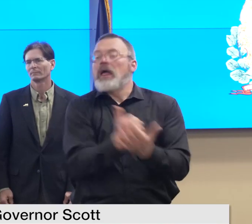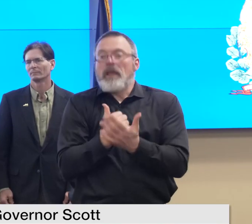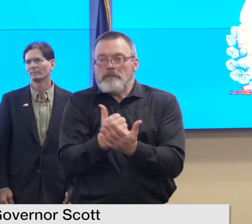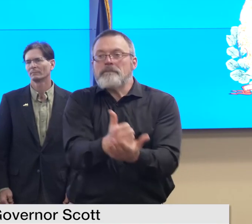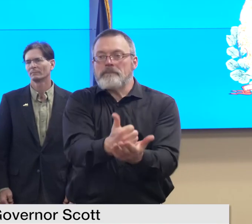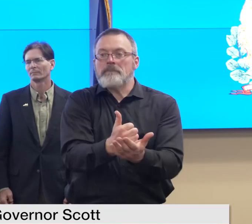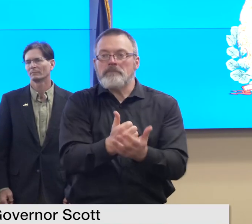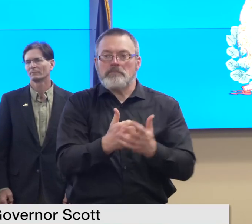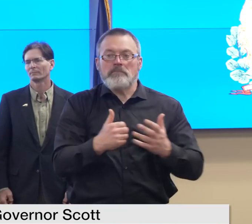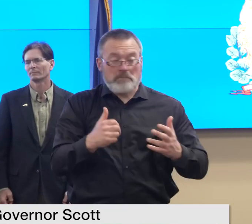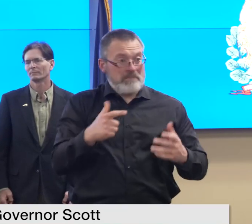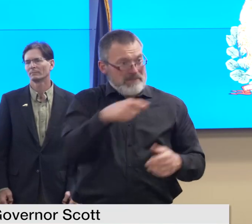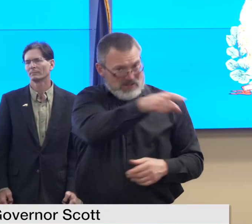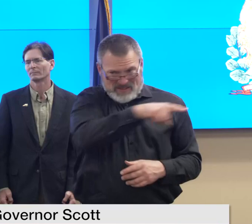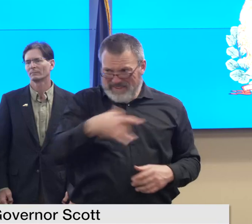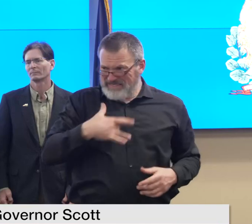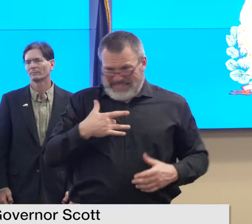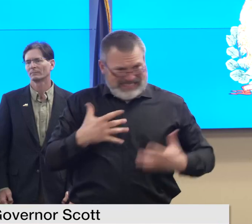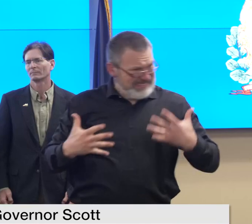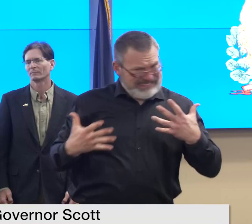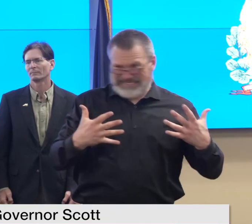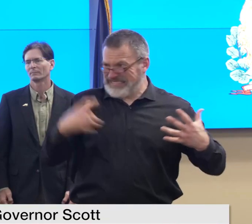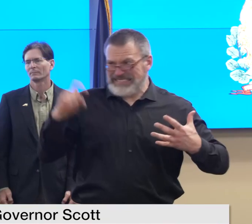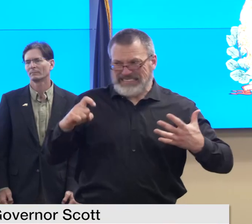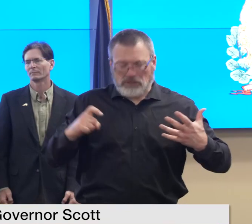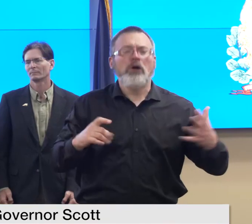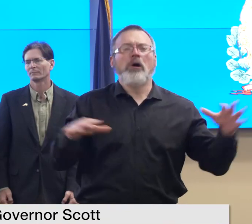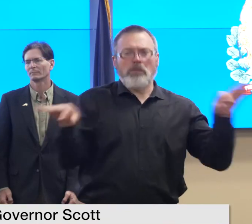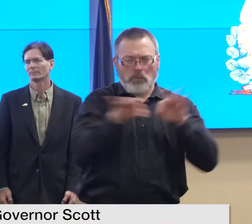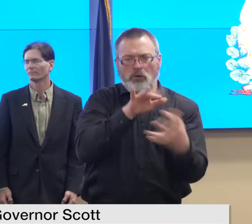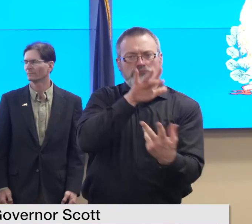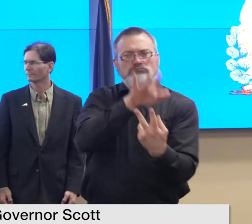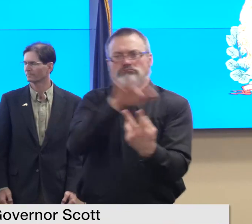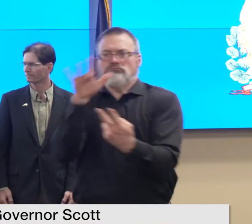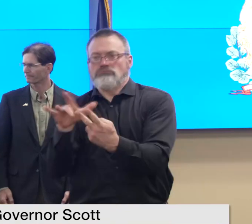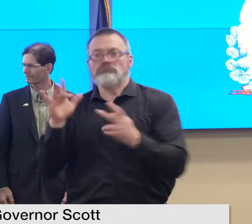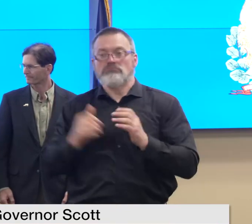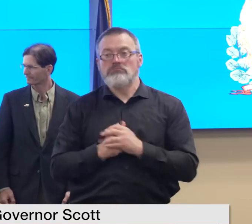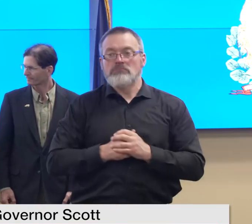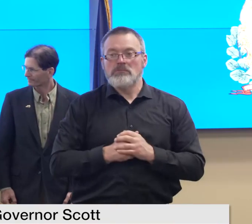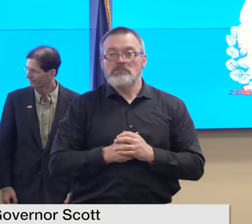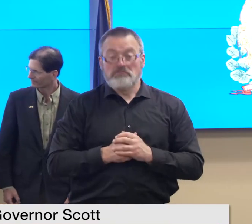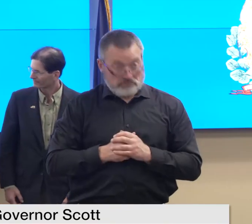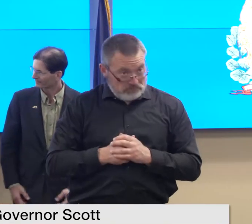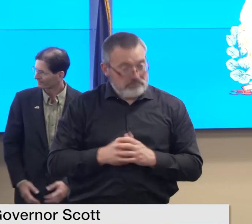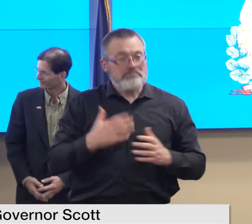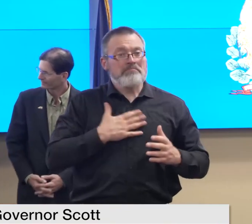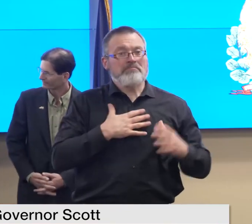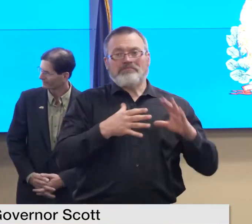thank you and i will turn things over to secretary moore from the agency of natural resources